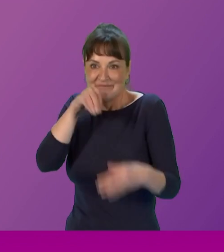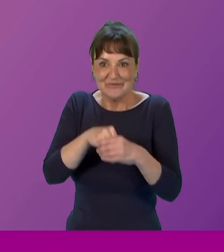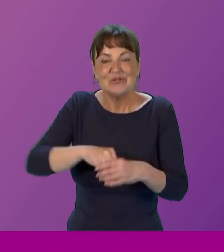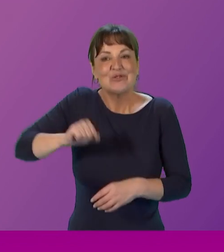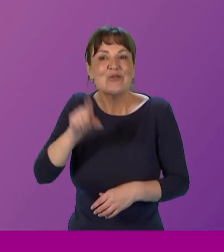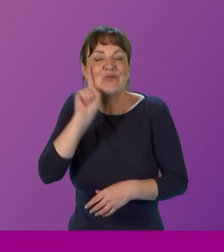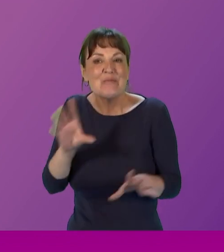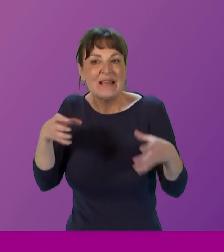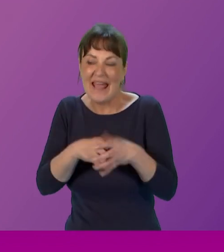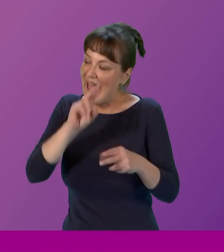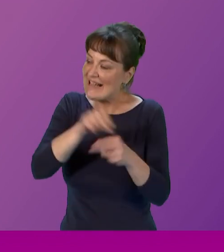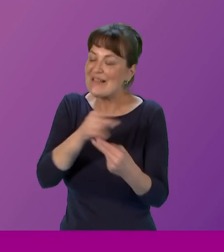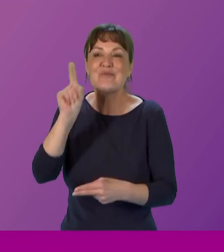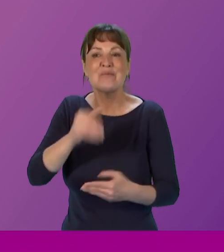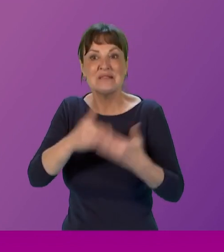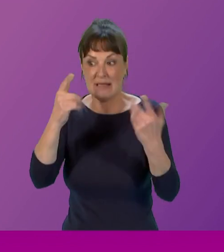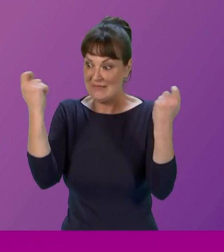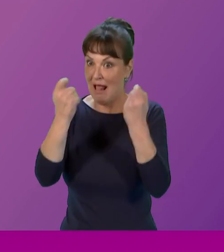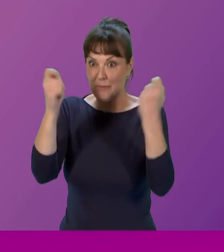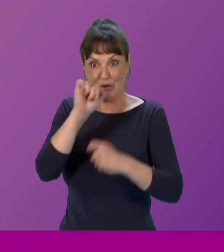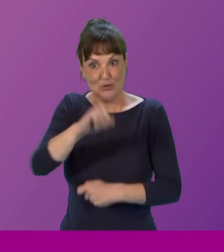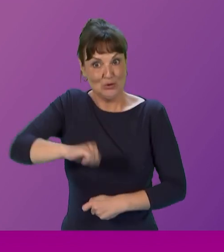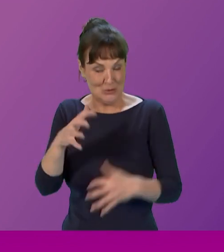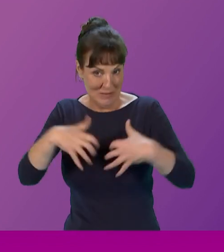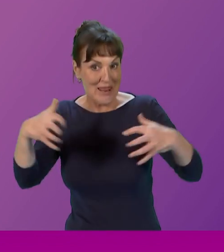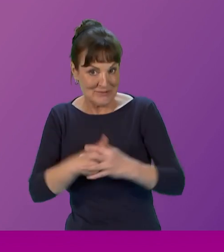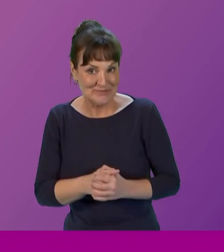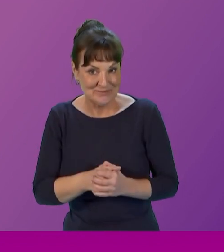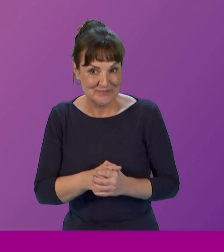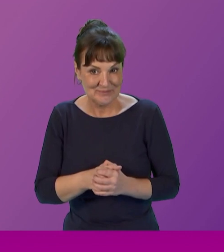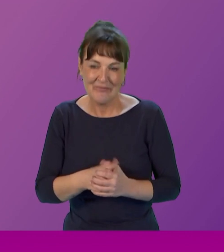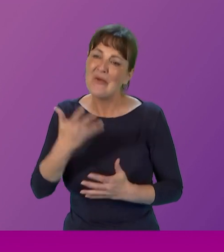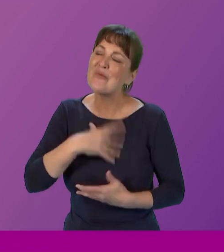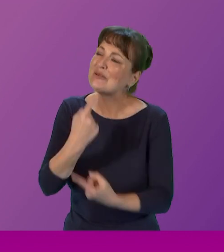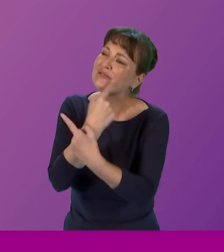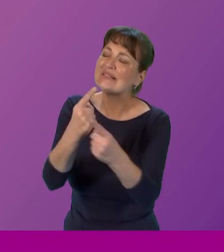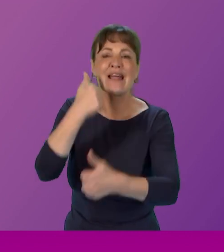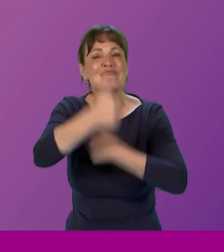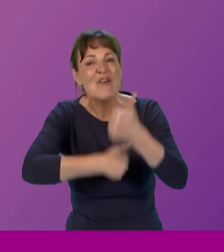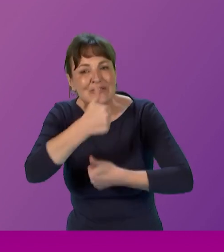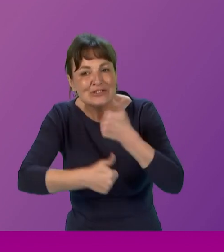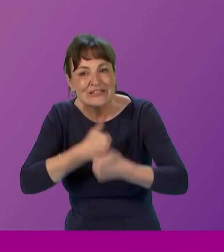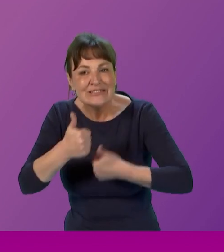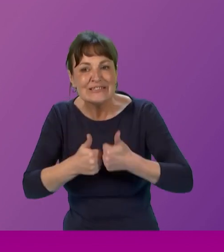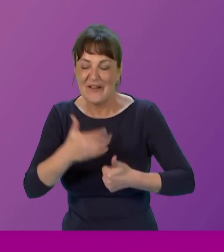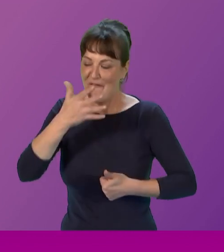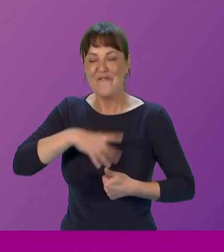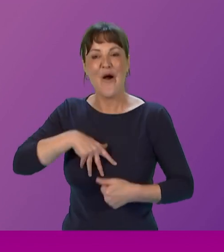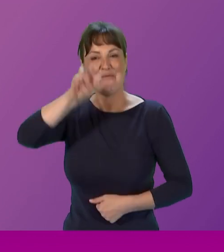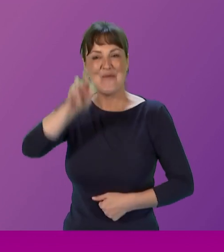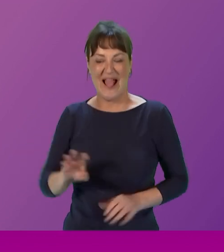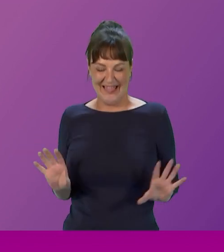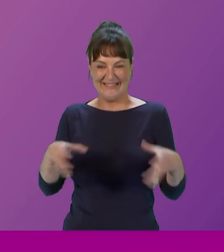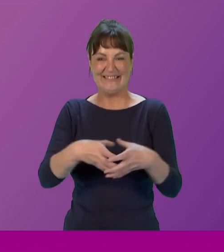convention international women's day celebration in your scottish parliament so i wanted to send a message of congratulations from our senate in wales